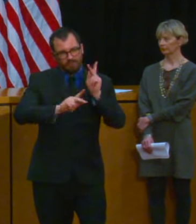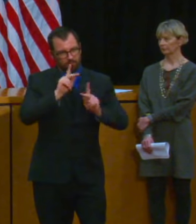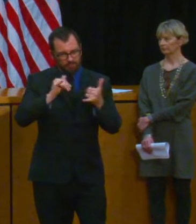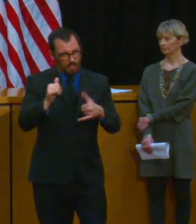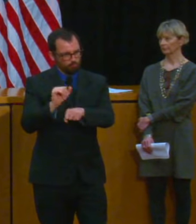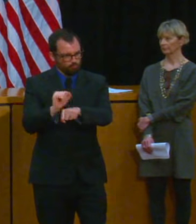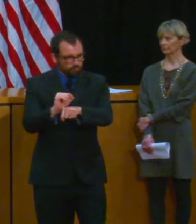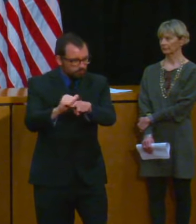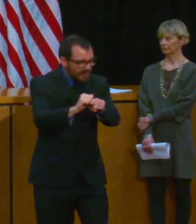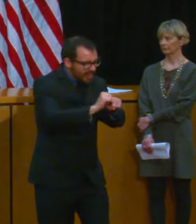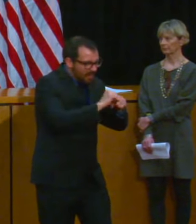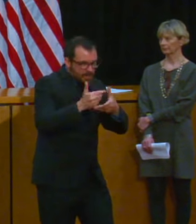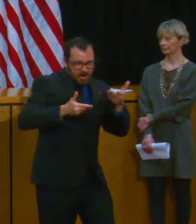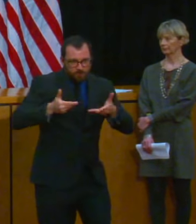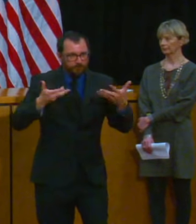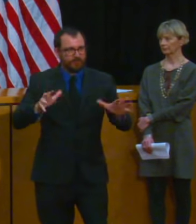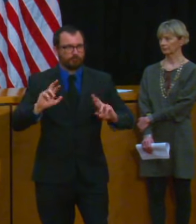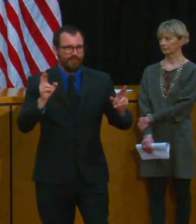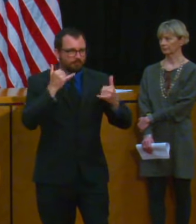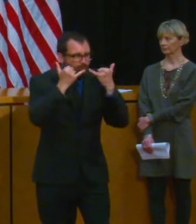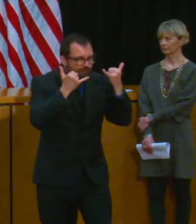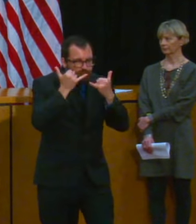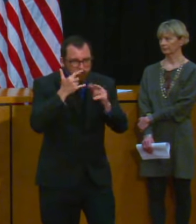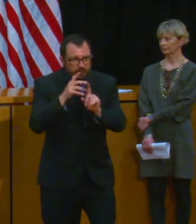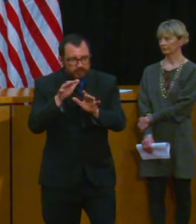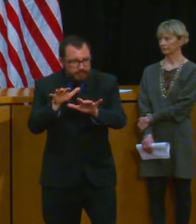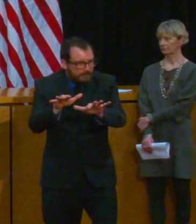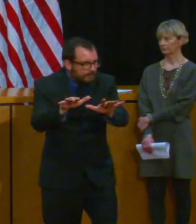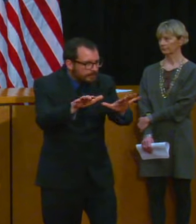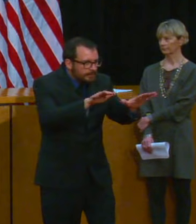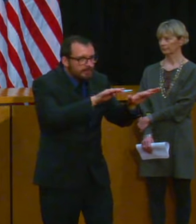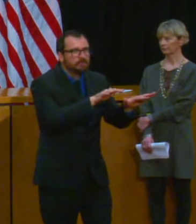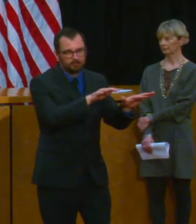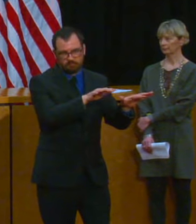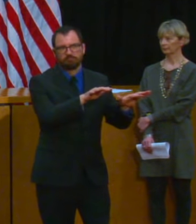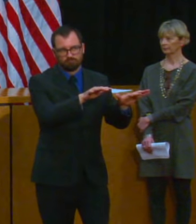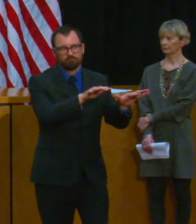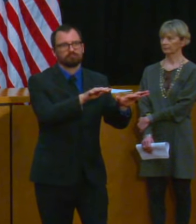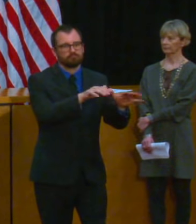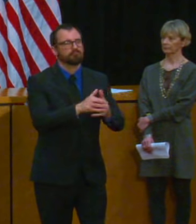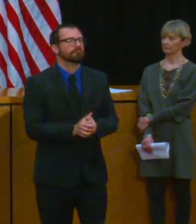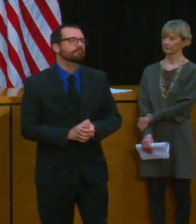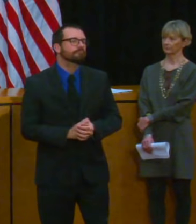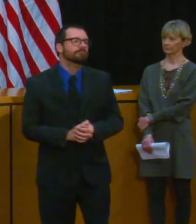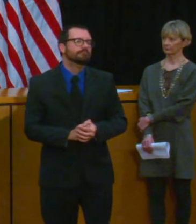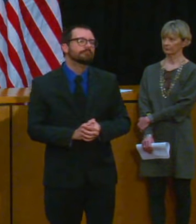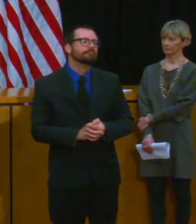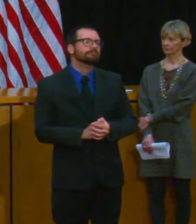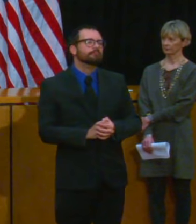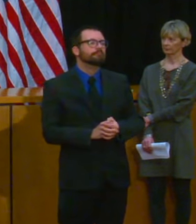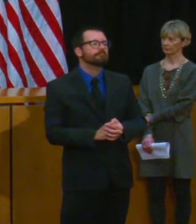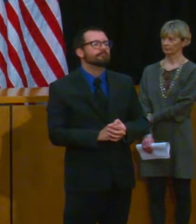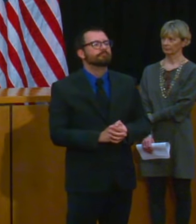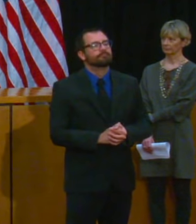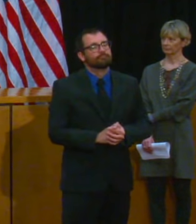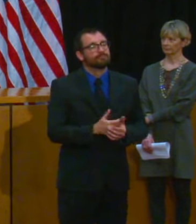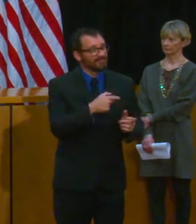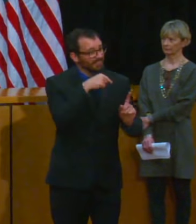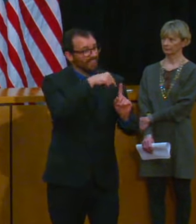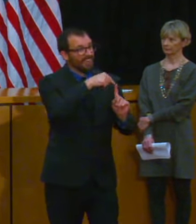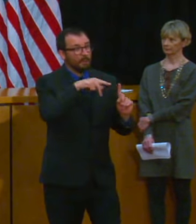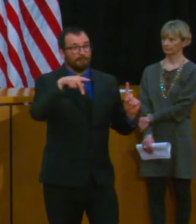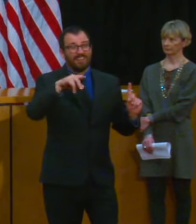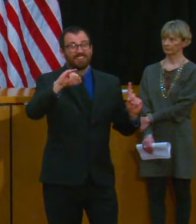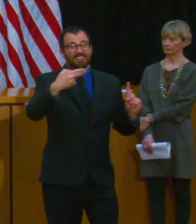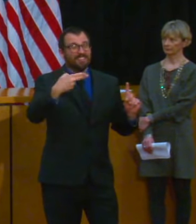in that period of time on a joint basis with partners in health was a terrific piece of work but now obviously the really